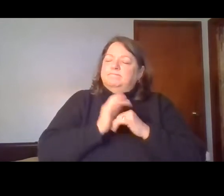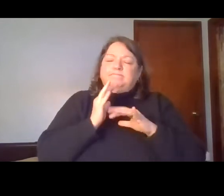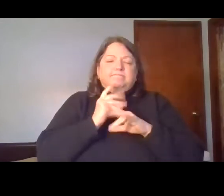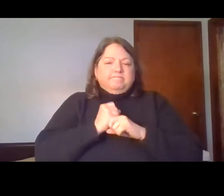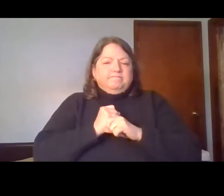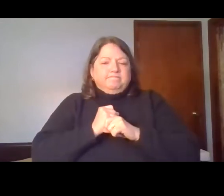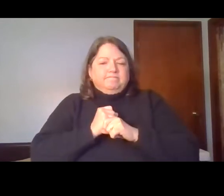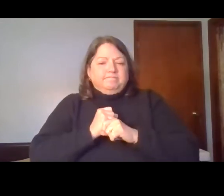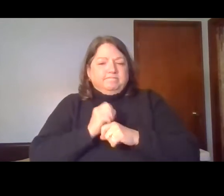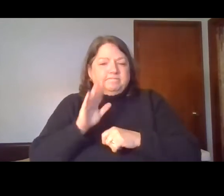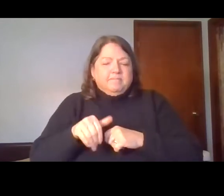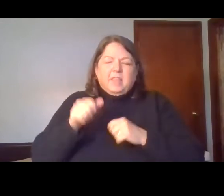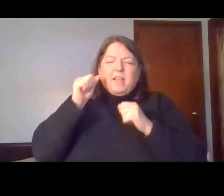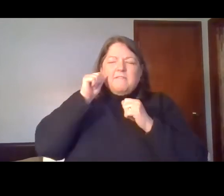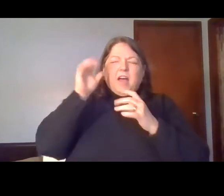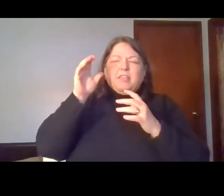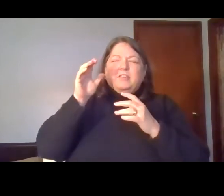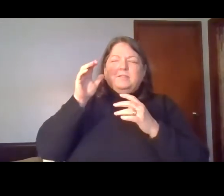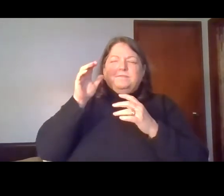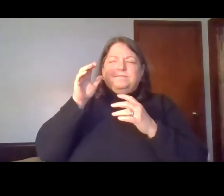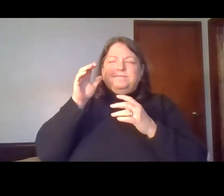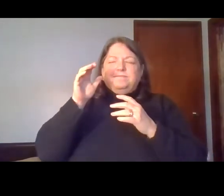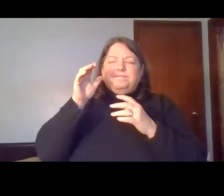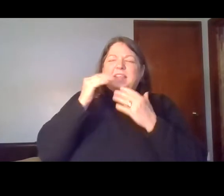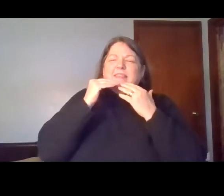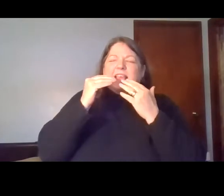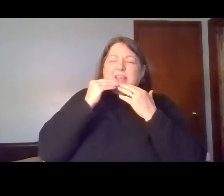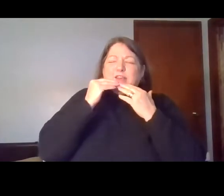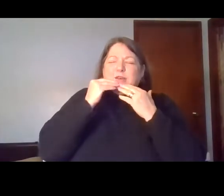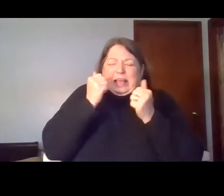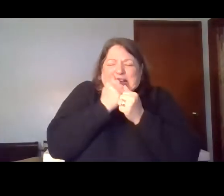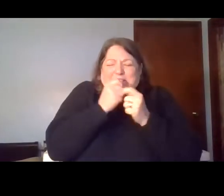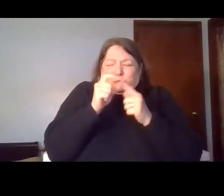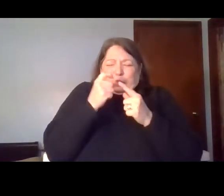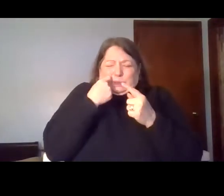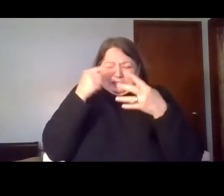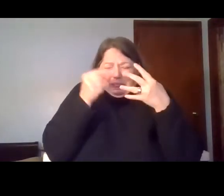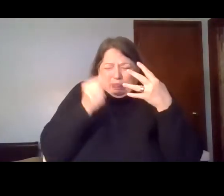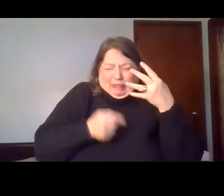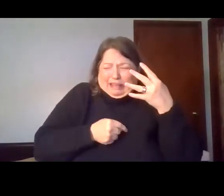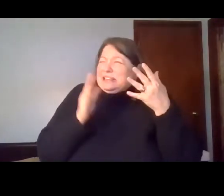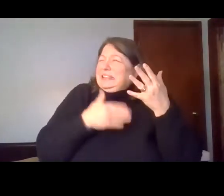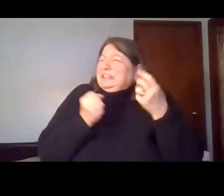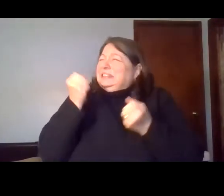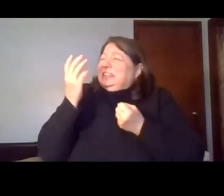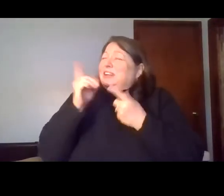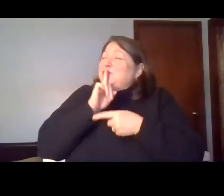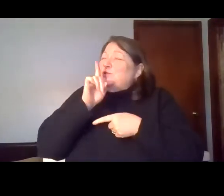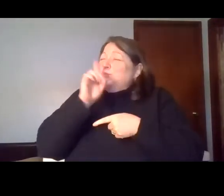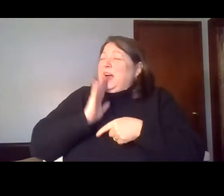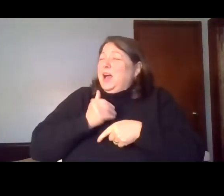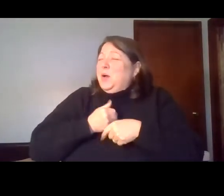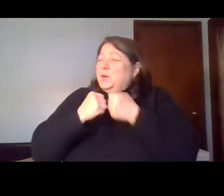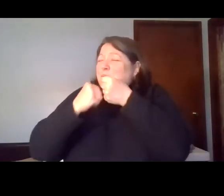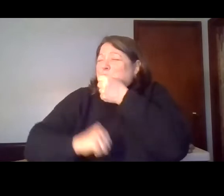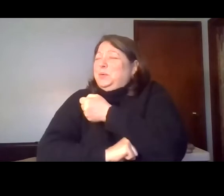God, just proclaim to you this morning that every word that we just sang is true, that you are our cornerstone, you, you are the